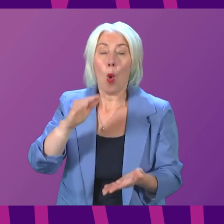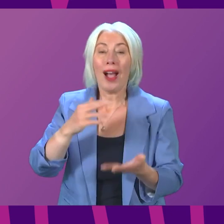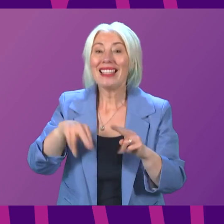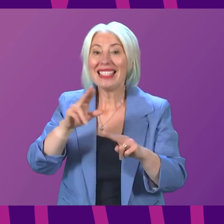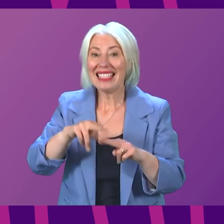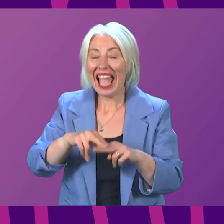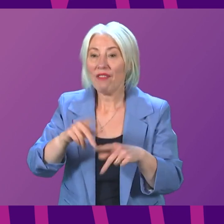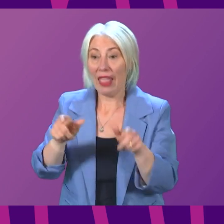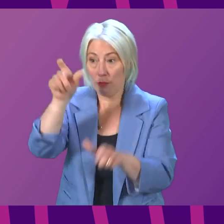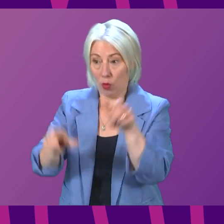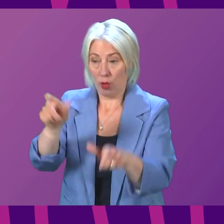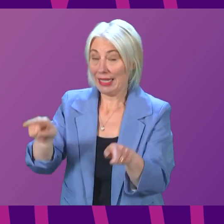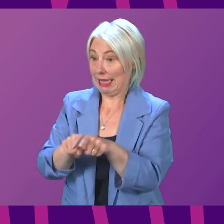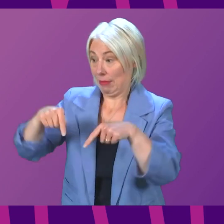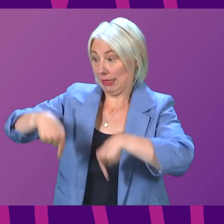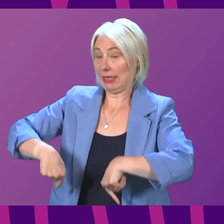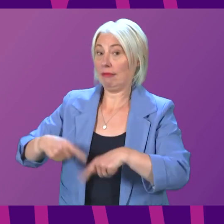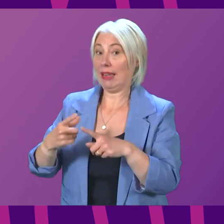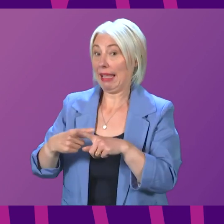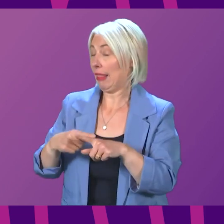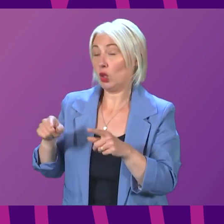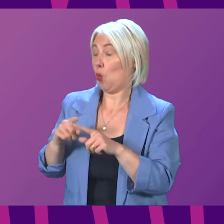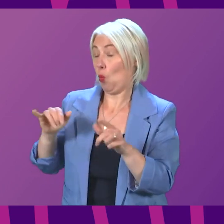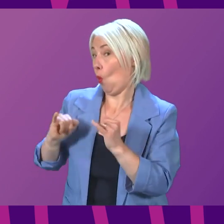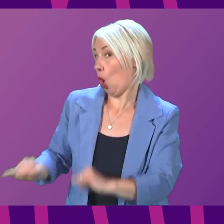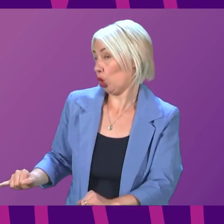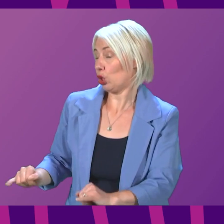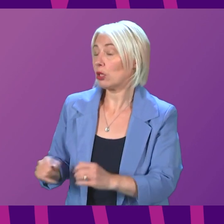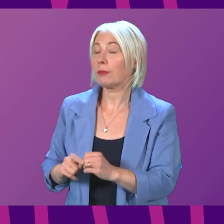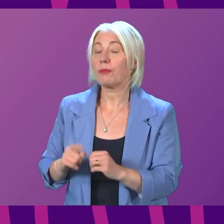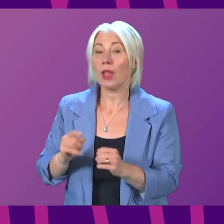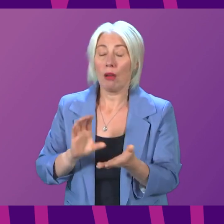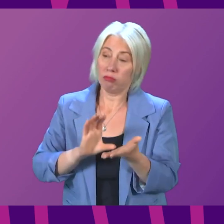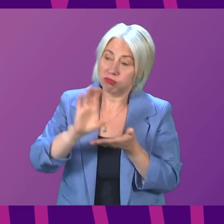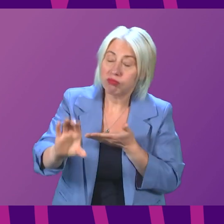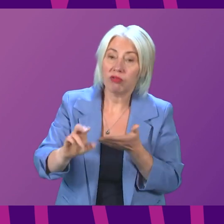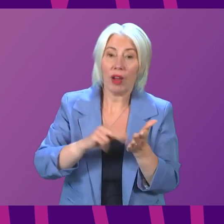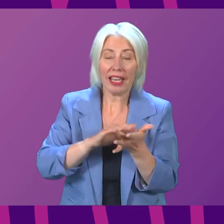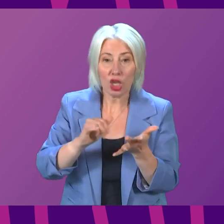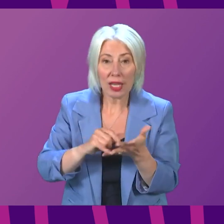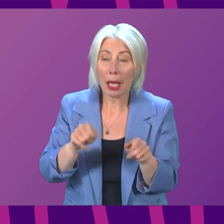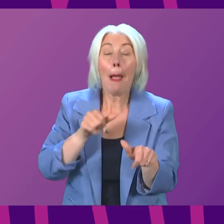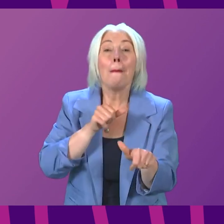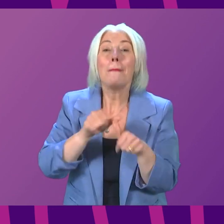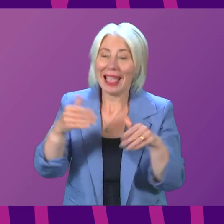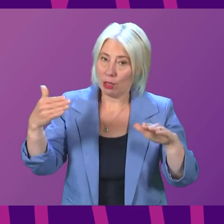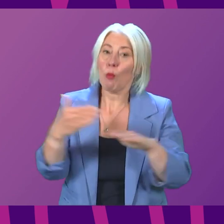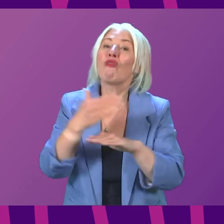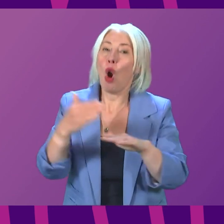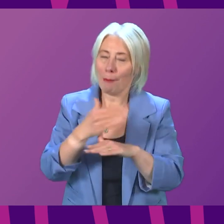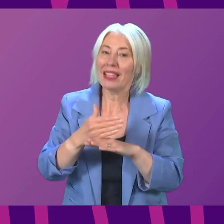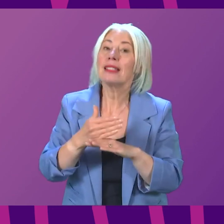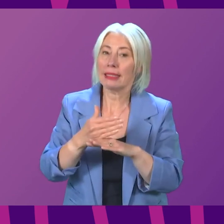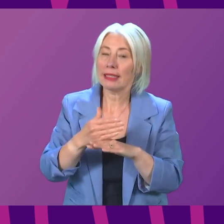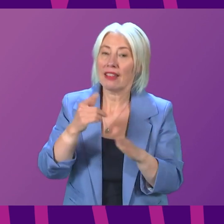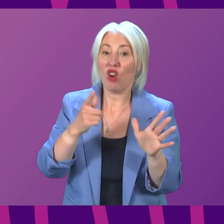than NHS England, record funding for our National Health Service, the best performing, still with challenges, but the best performing